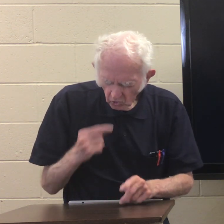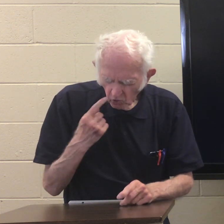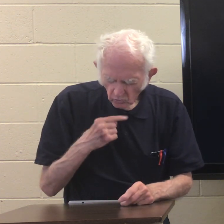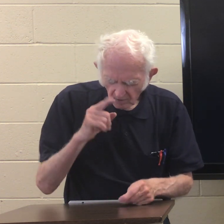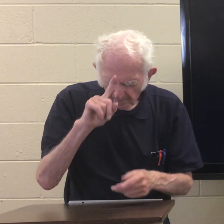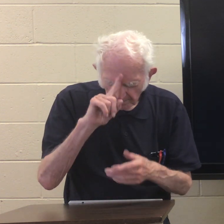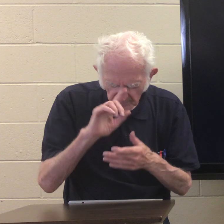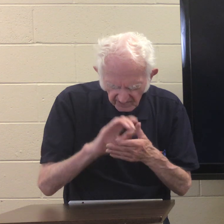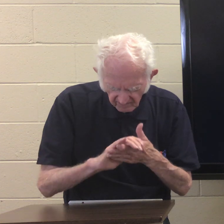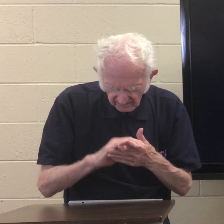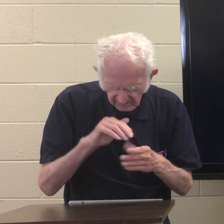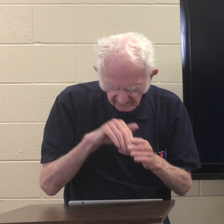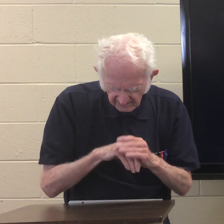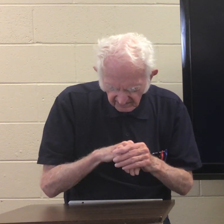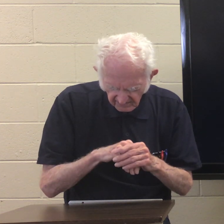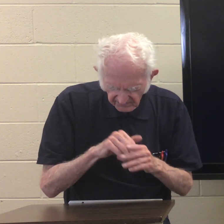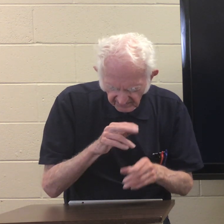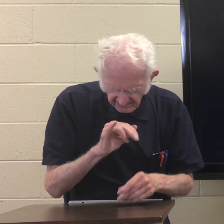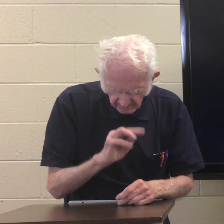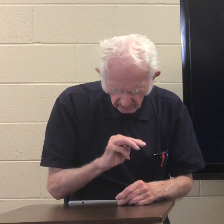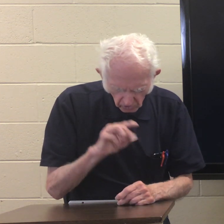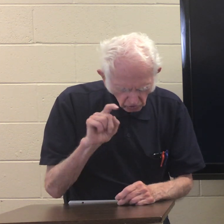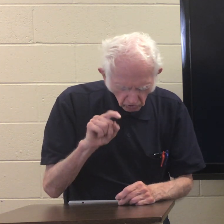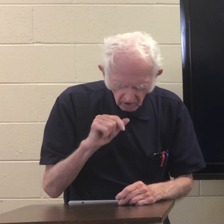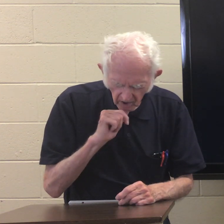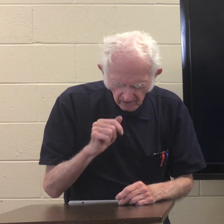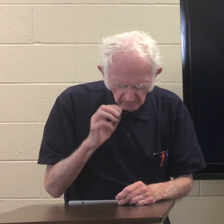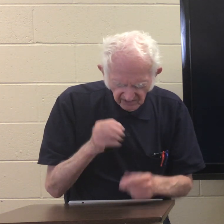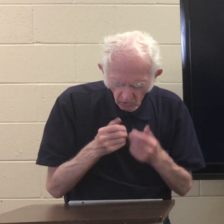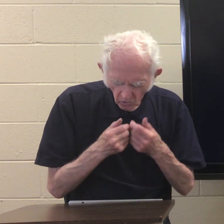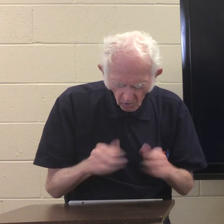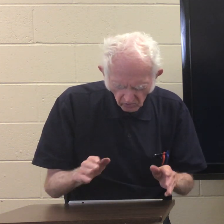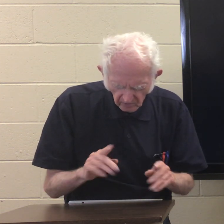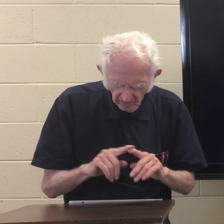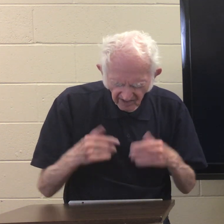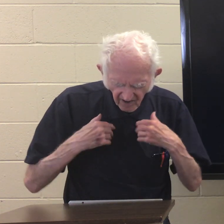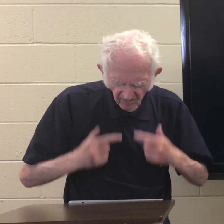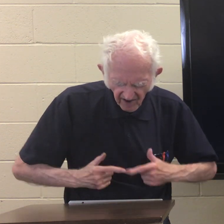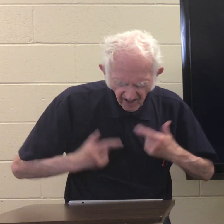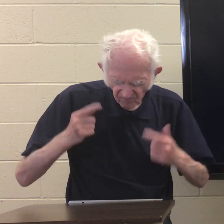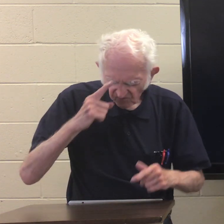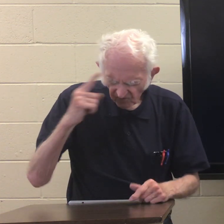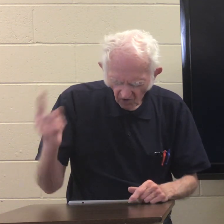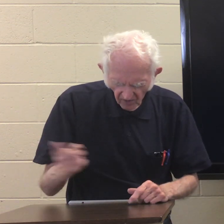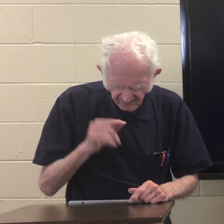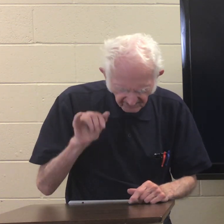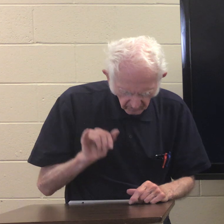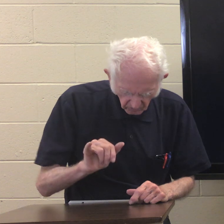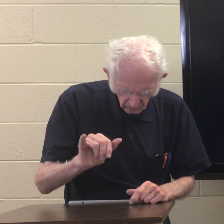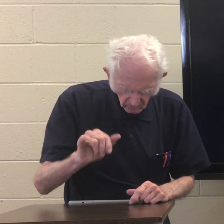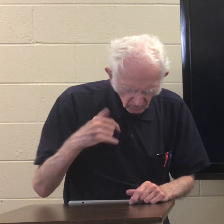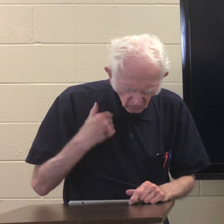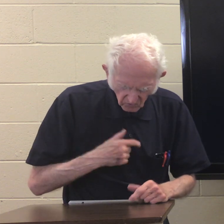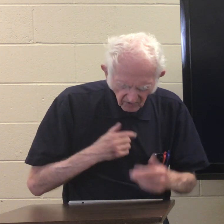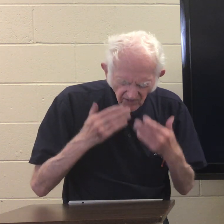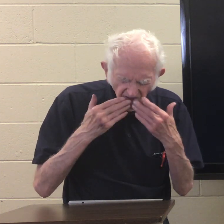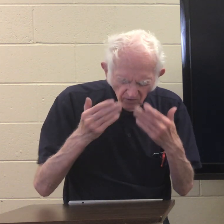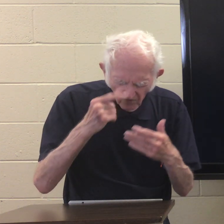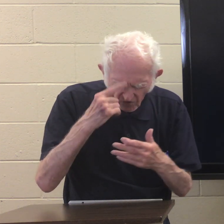person who believes in him should not be lost but have life forever we